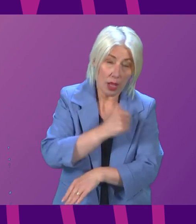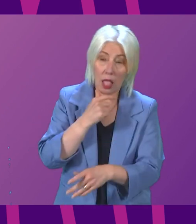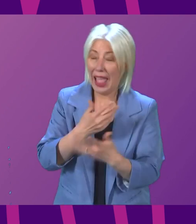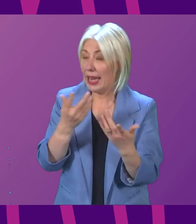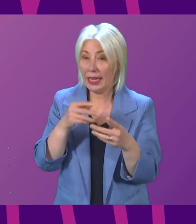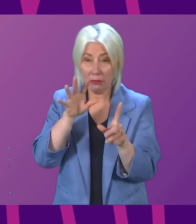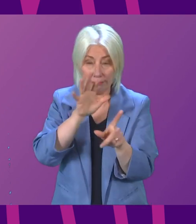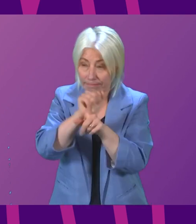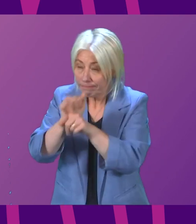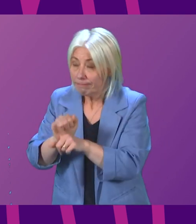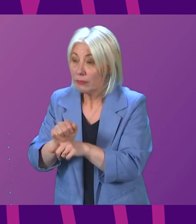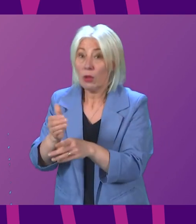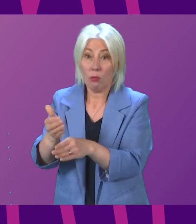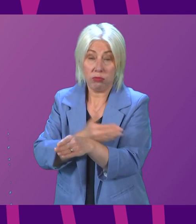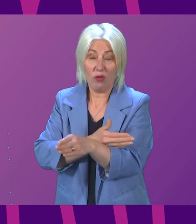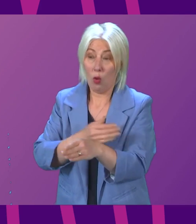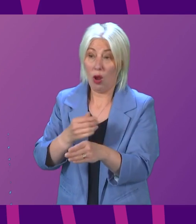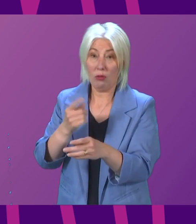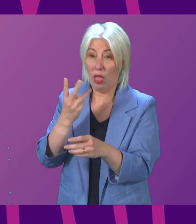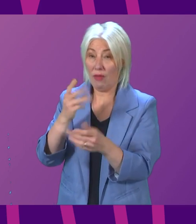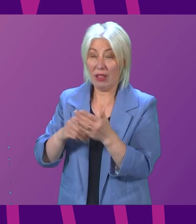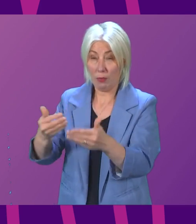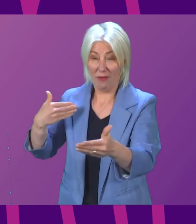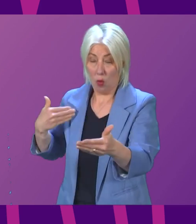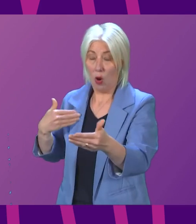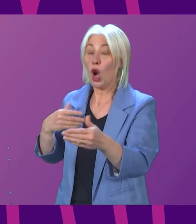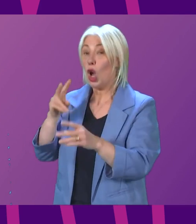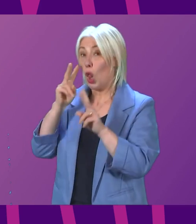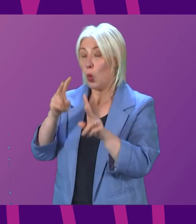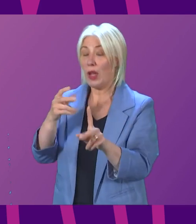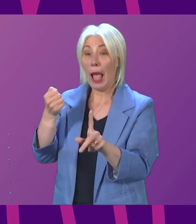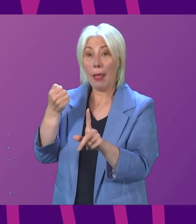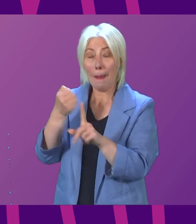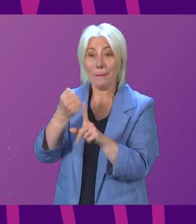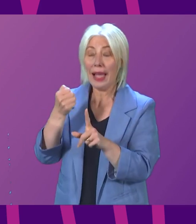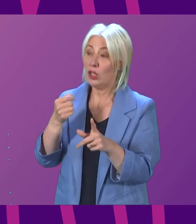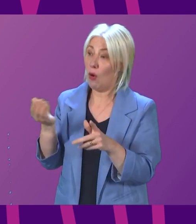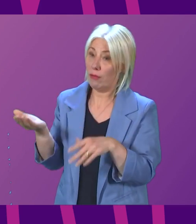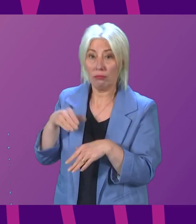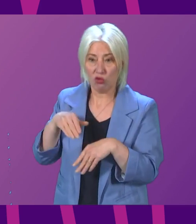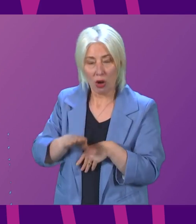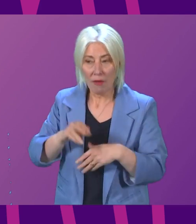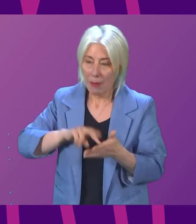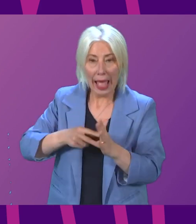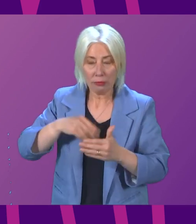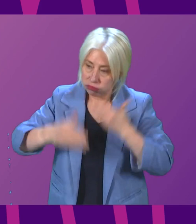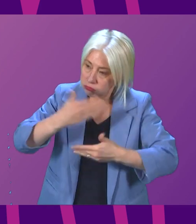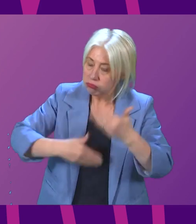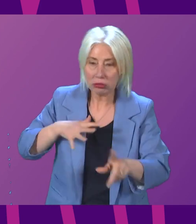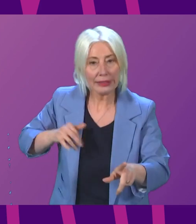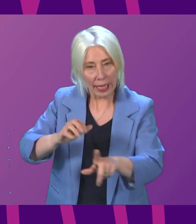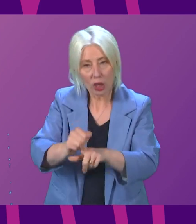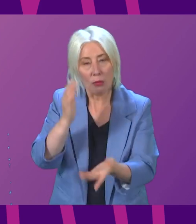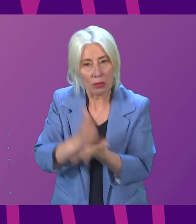procedures compared to the previous quarter, which again shows the impact of the improvement and catch-up work that is being done. But of course,